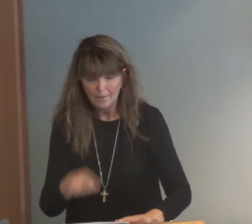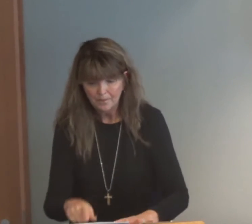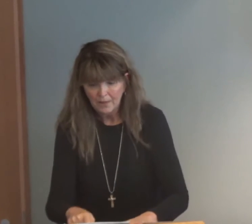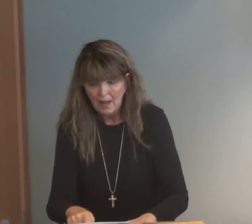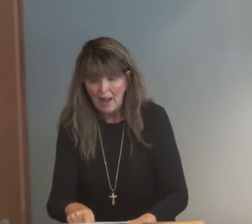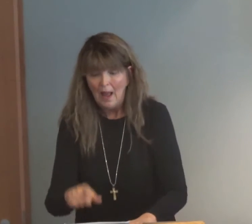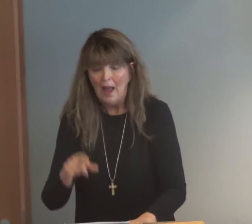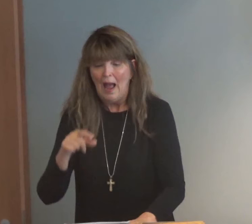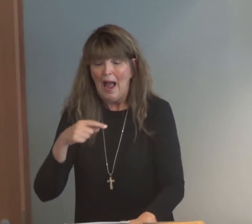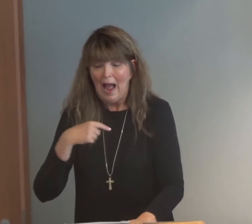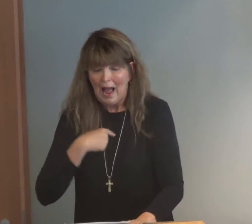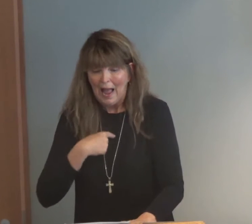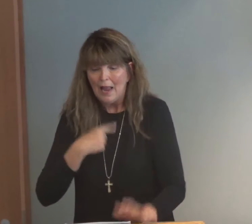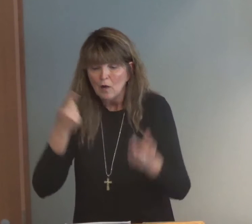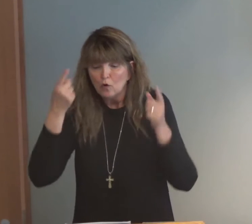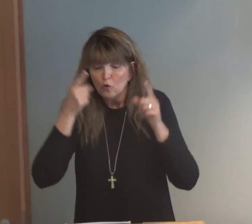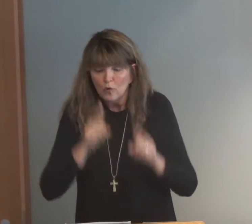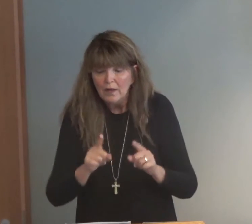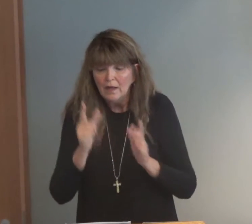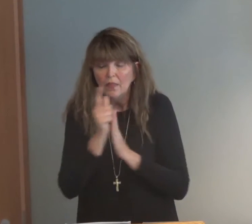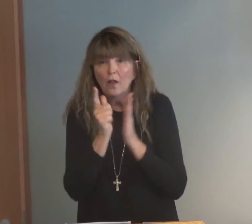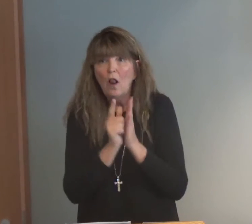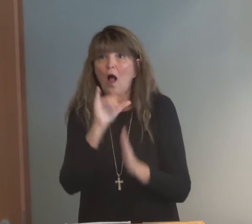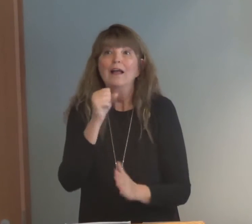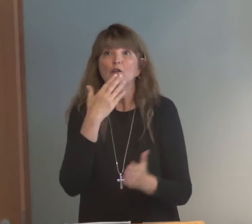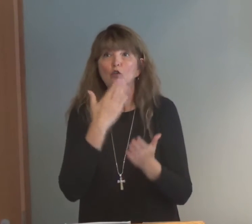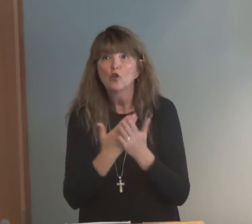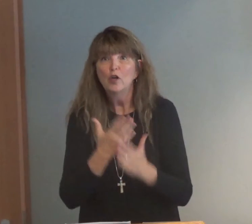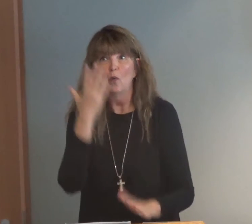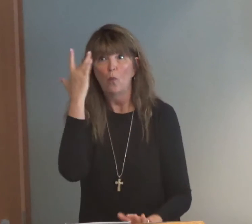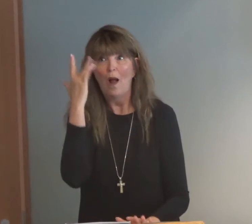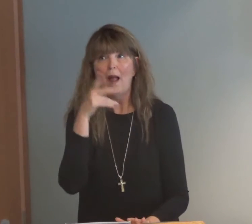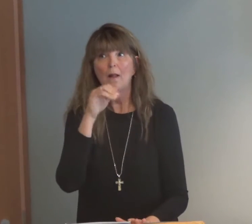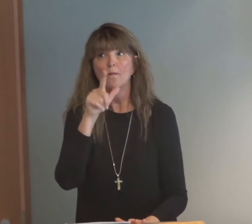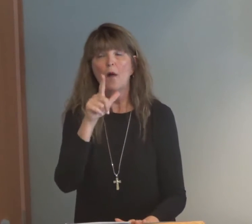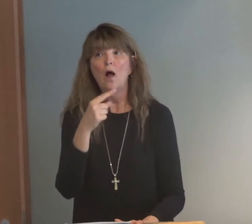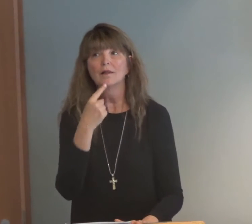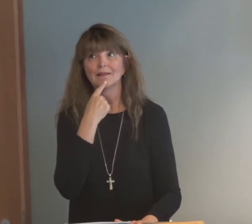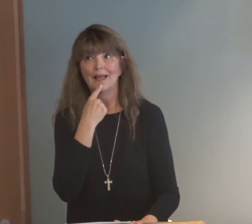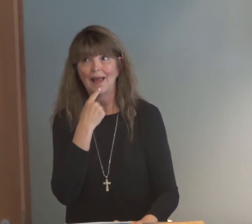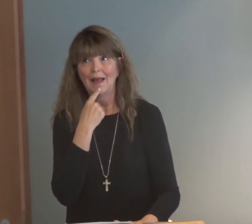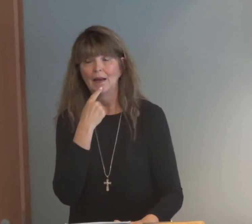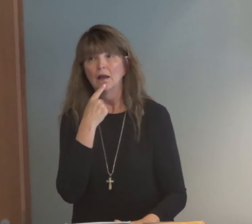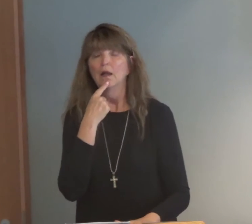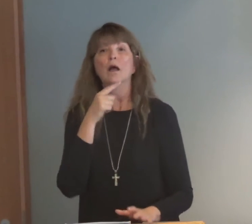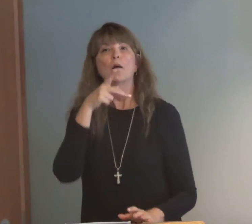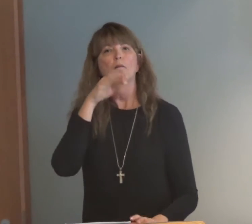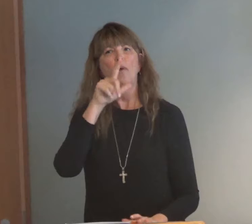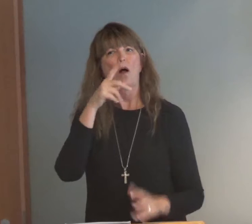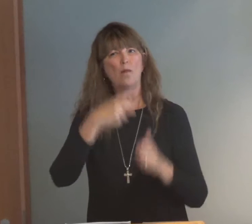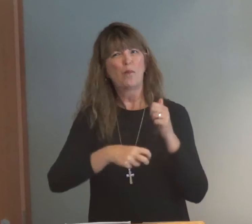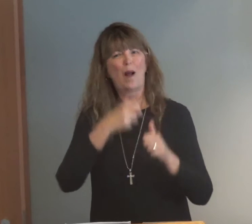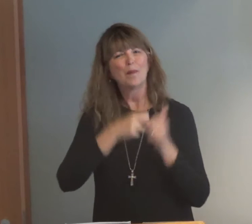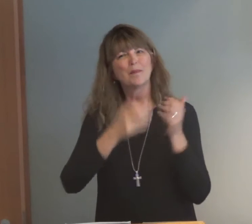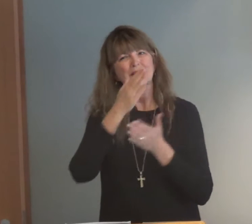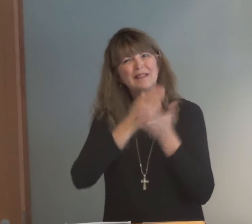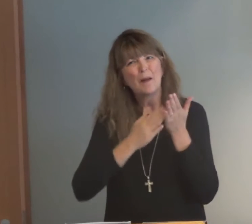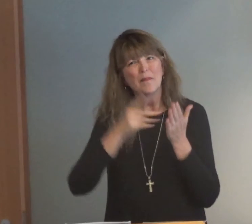the tenets of the law. And Paul says that I agree that the law is good.